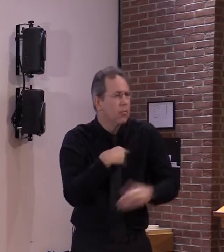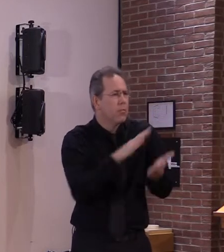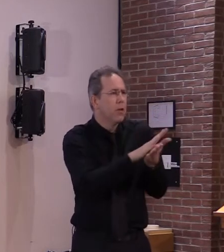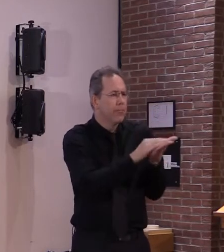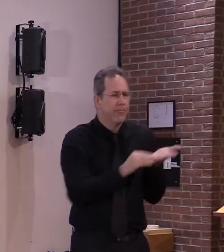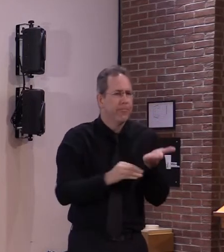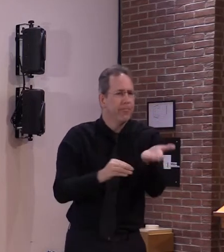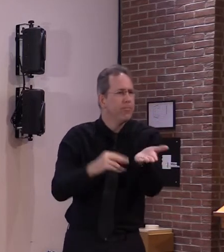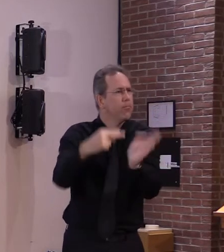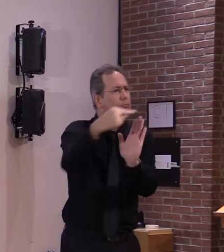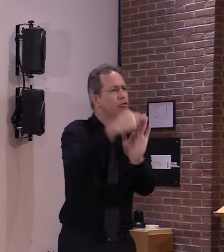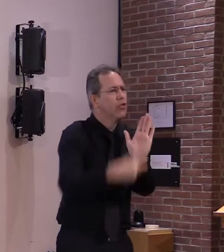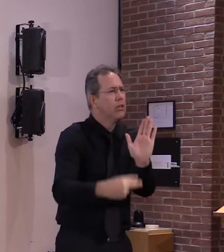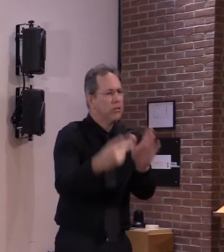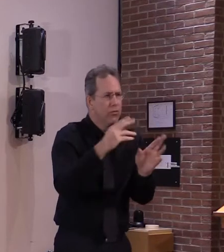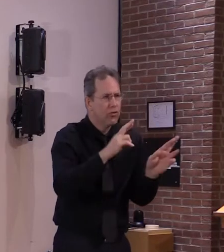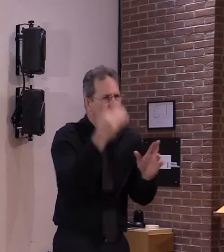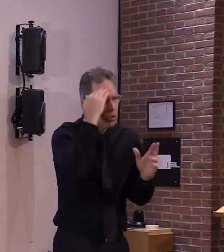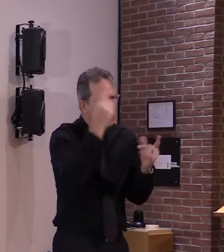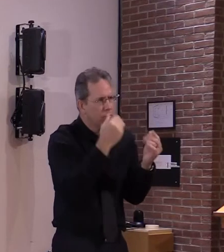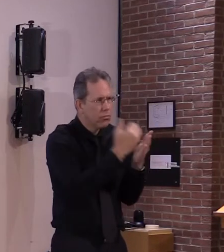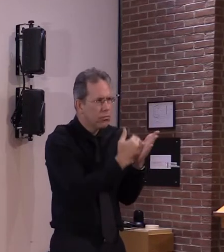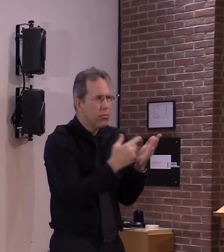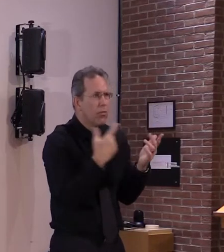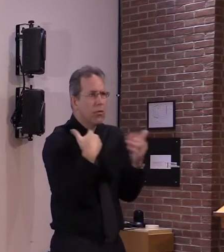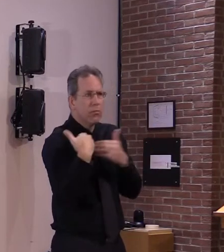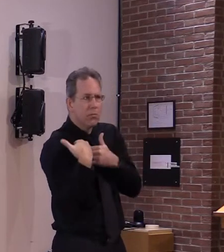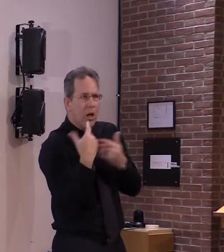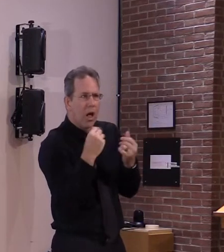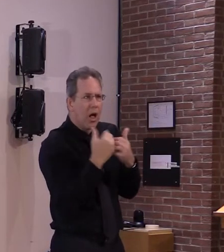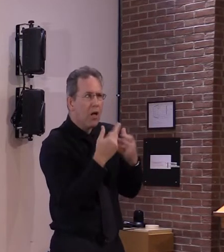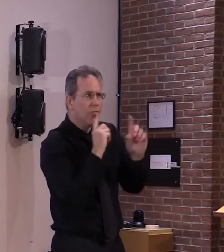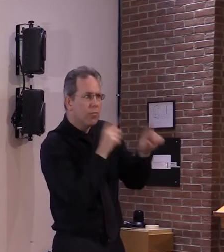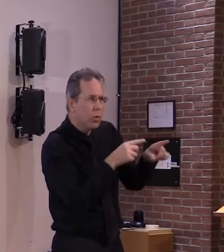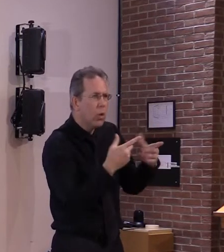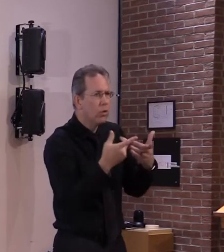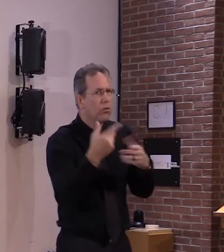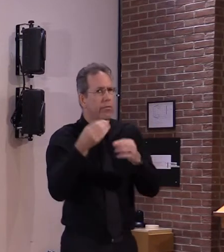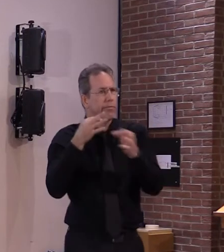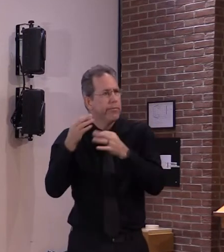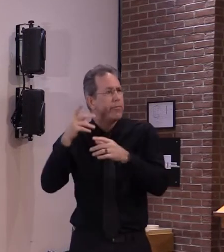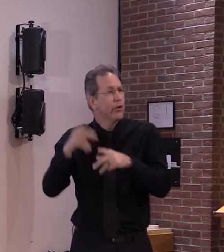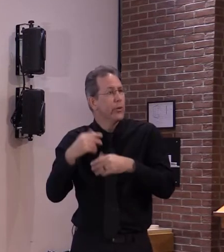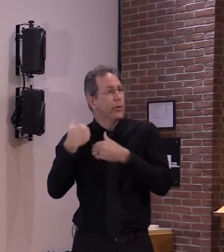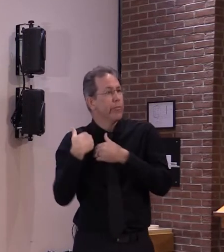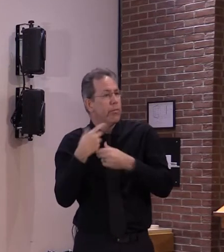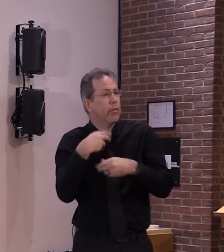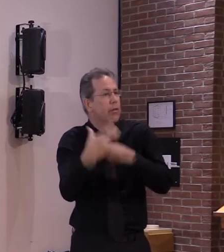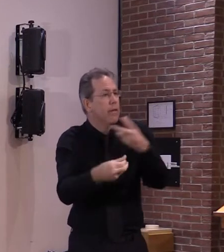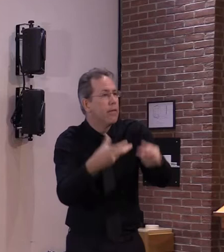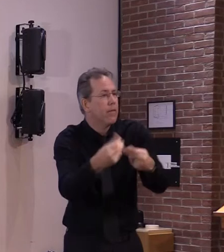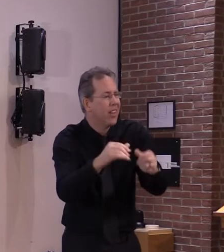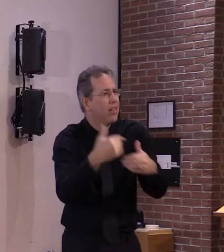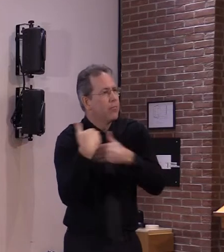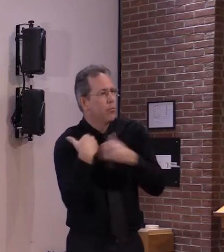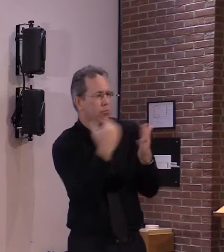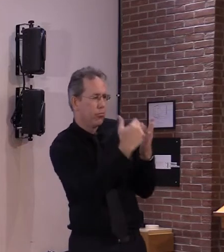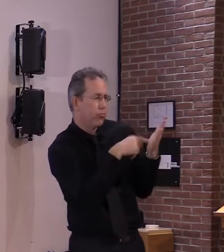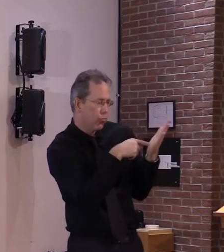preparedness training and patient safety are foremost in everyone's minds at this time and abundant